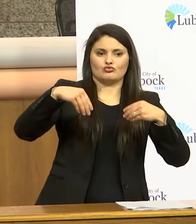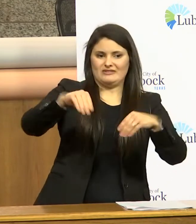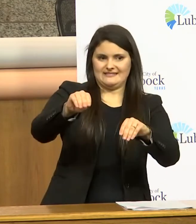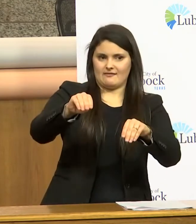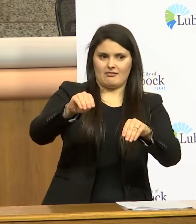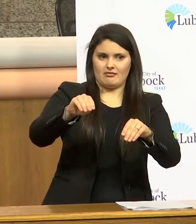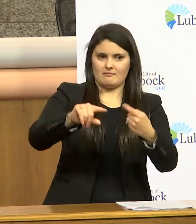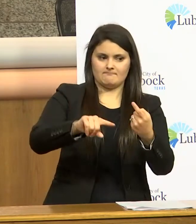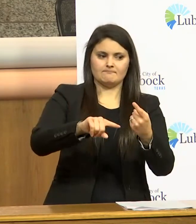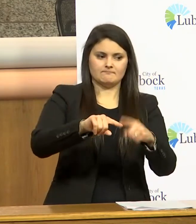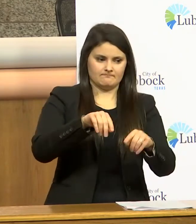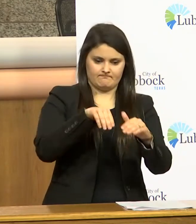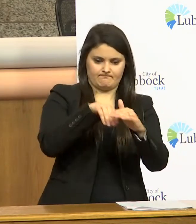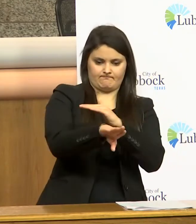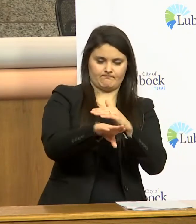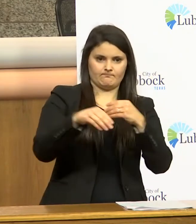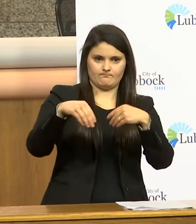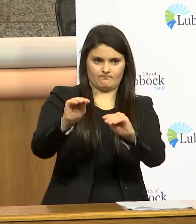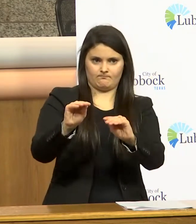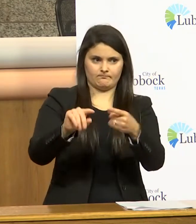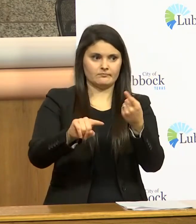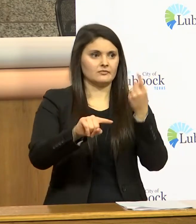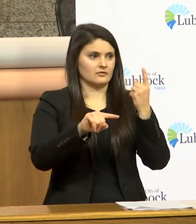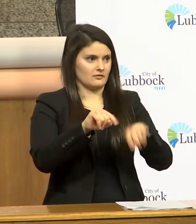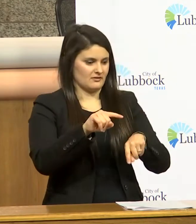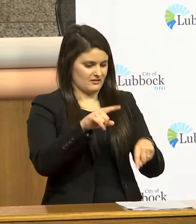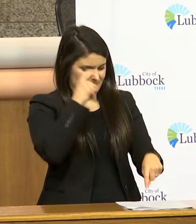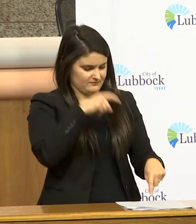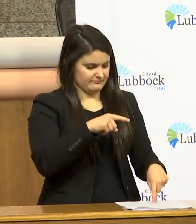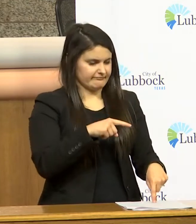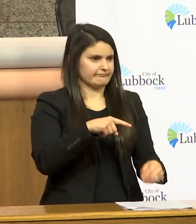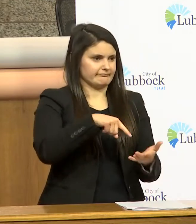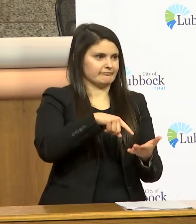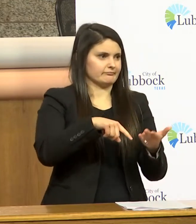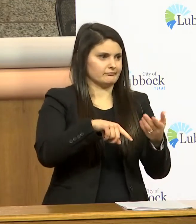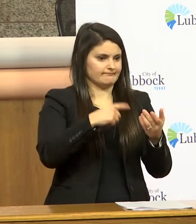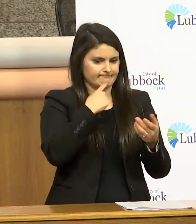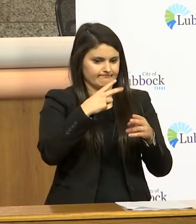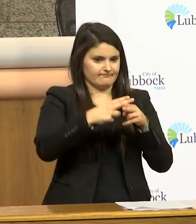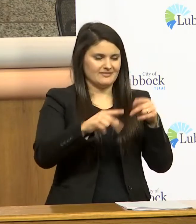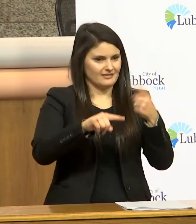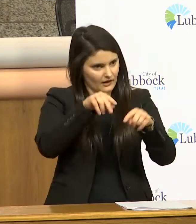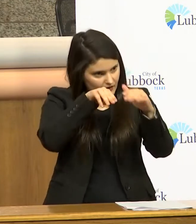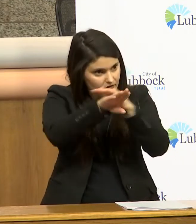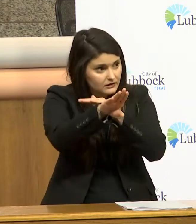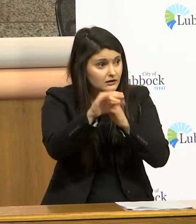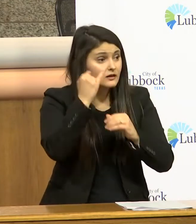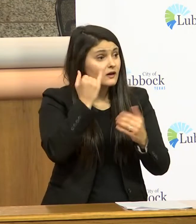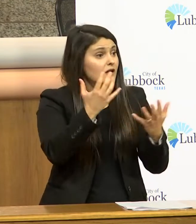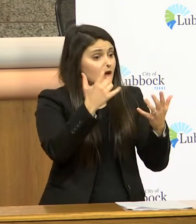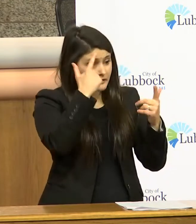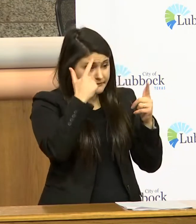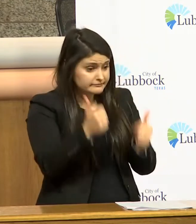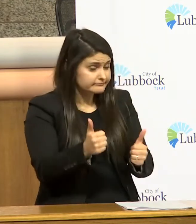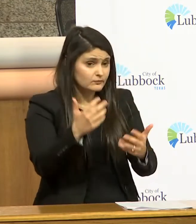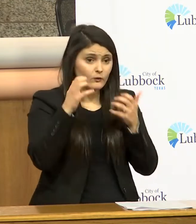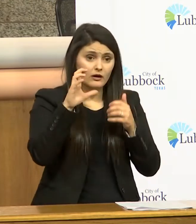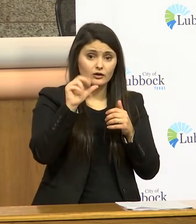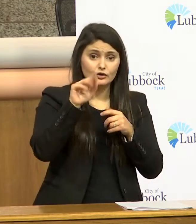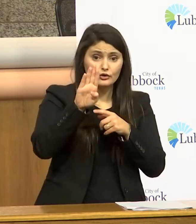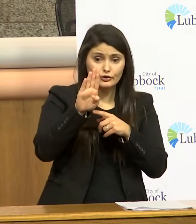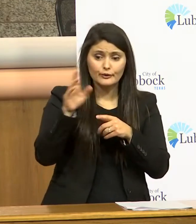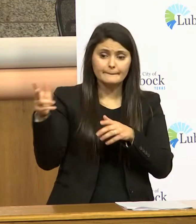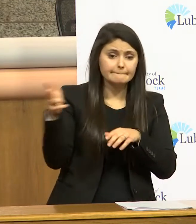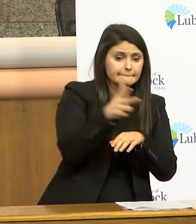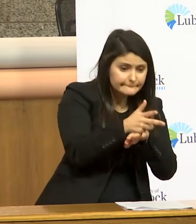way our ordinances or the way that the emergency order is written if they want to do curbside i don't that's